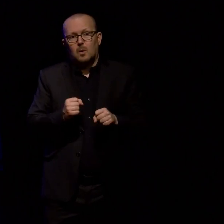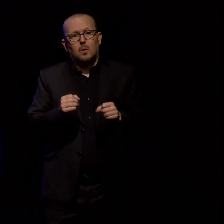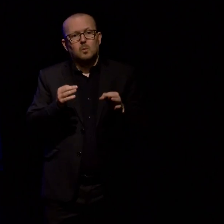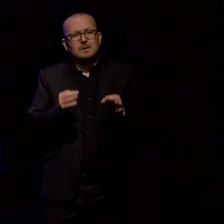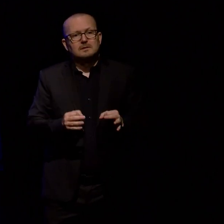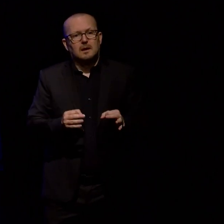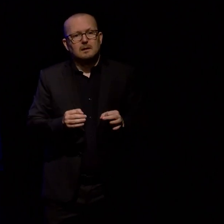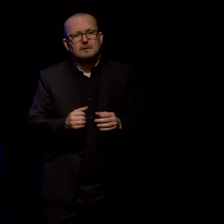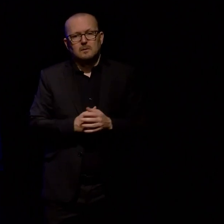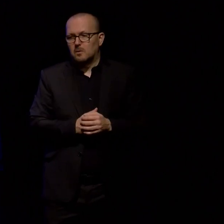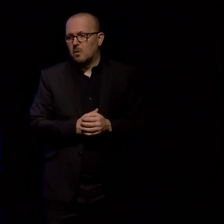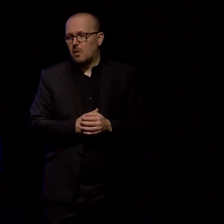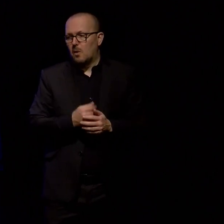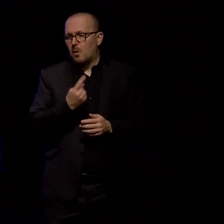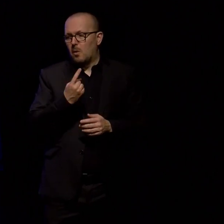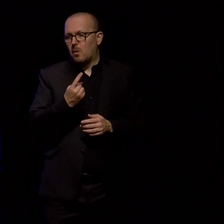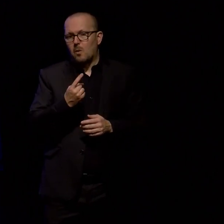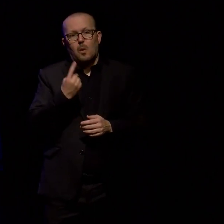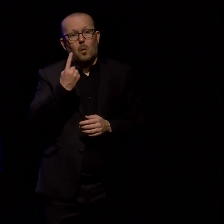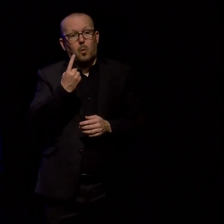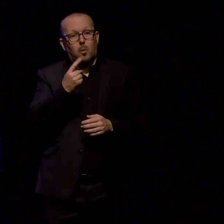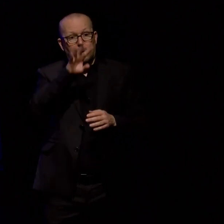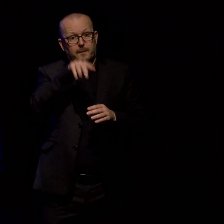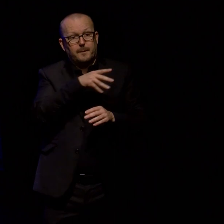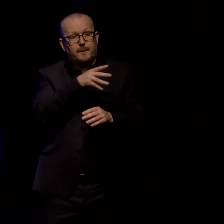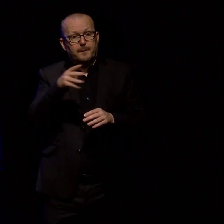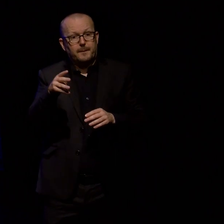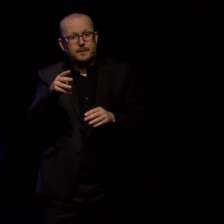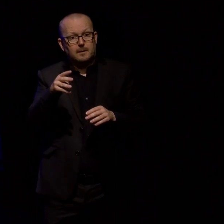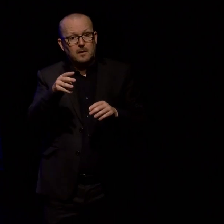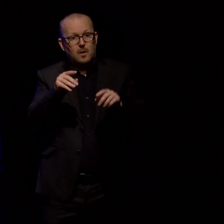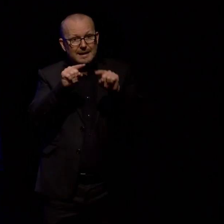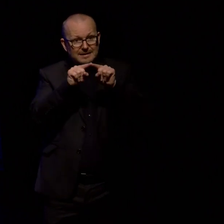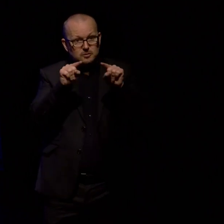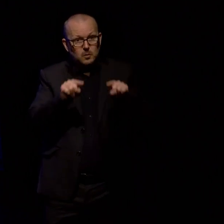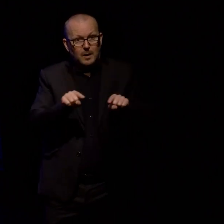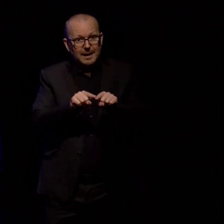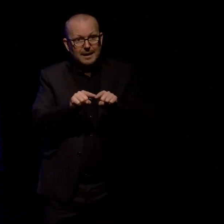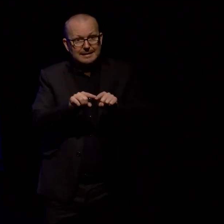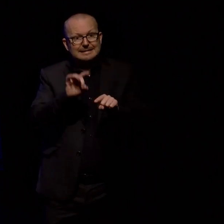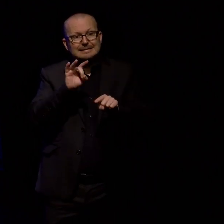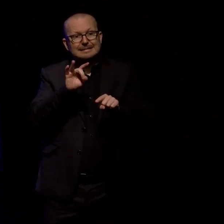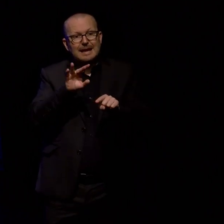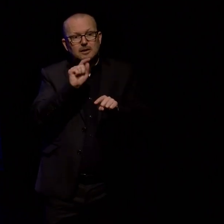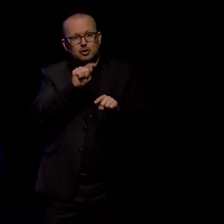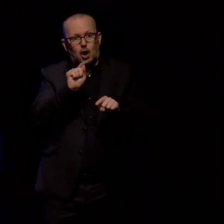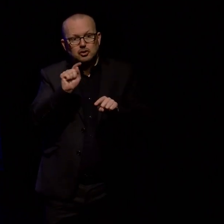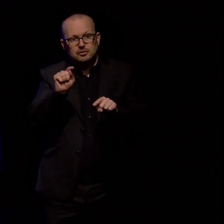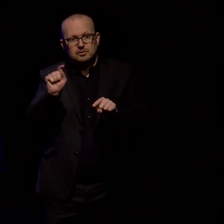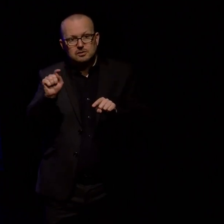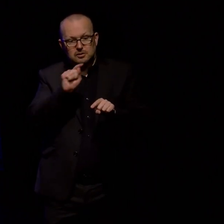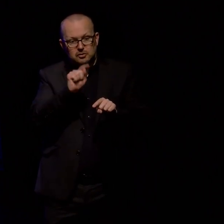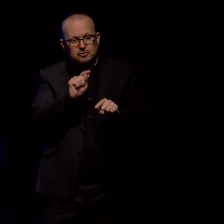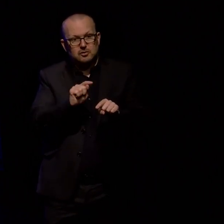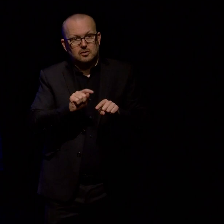Each checkerboard square is 100 dots arranged 10 by 10. There are 65,000 purplish